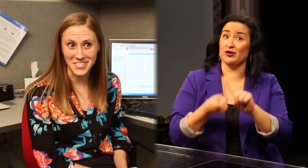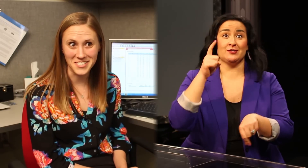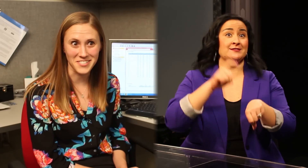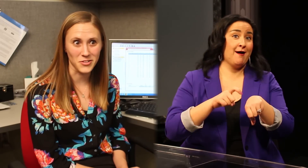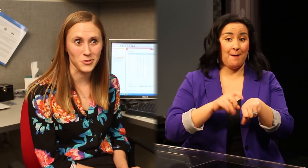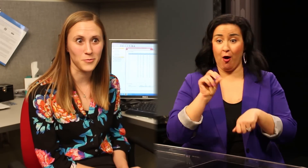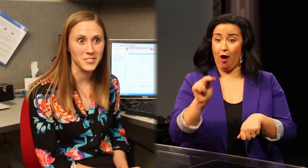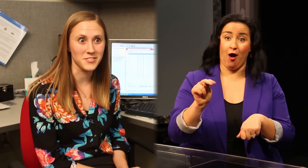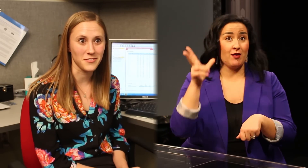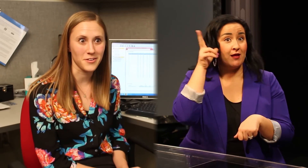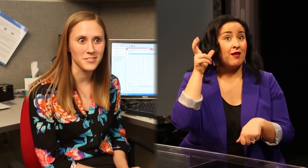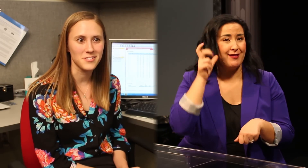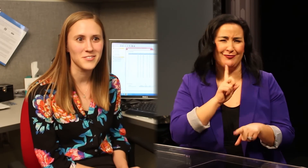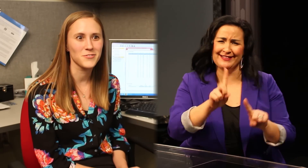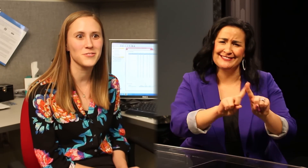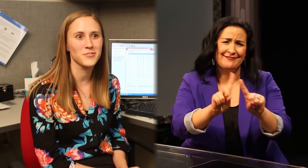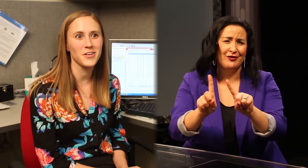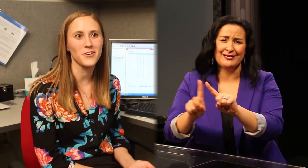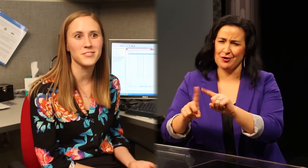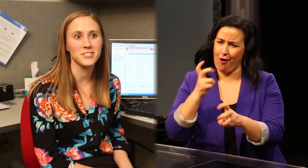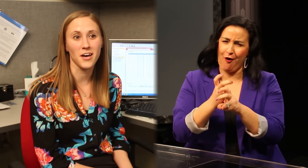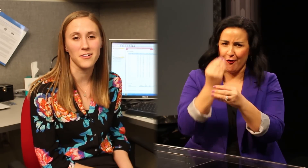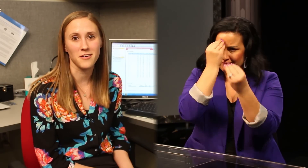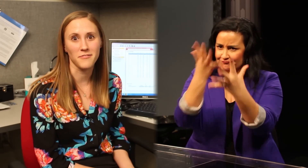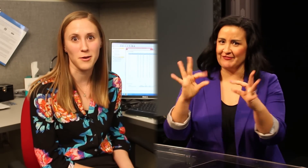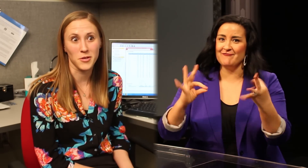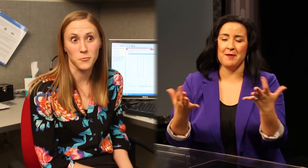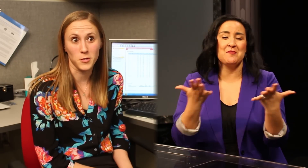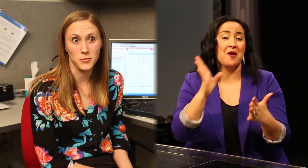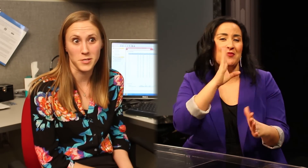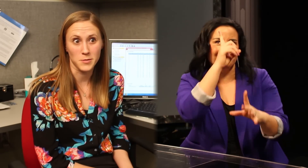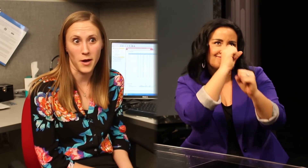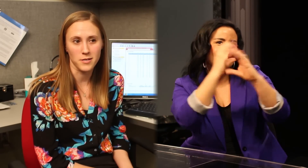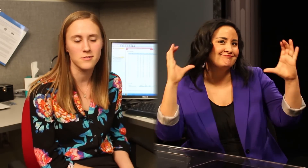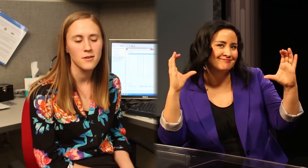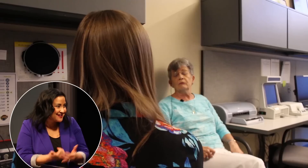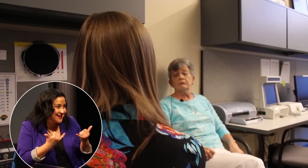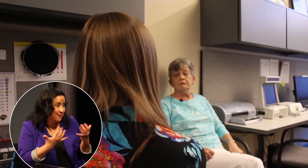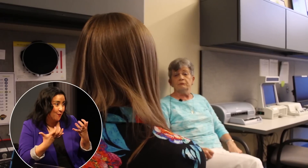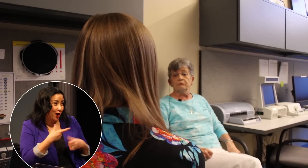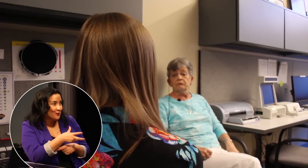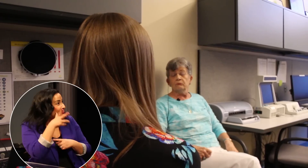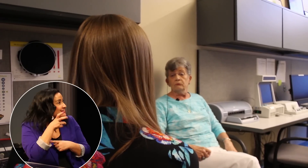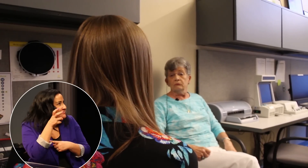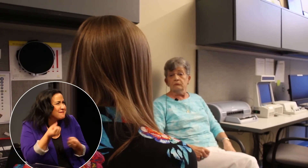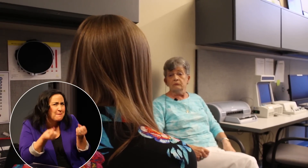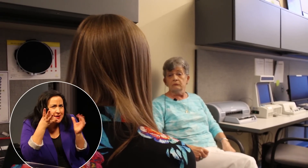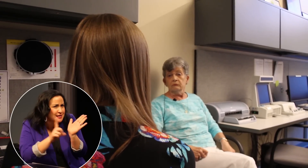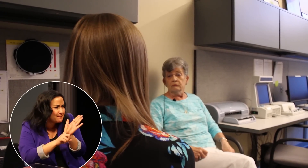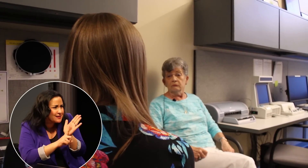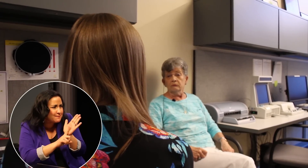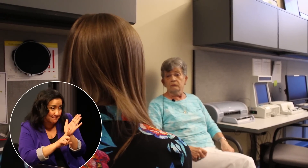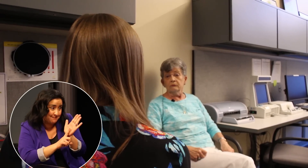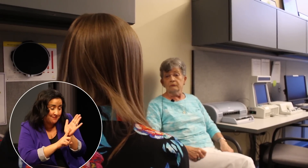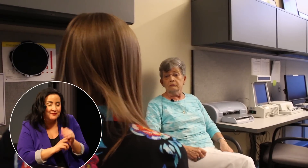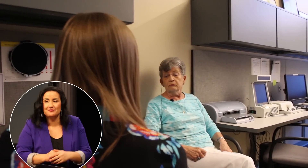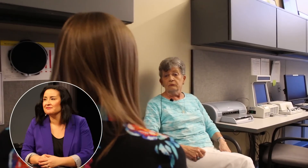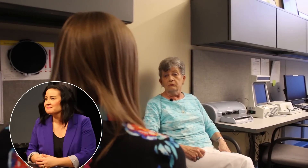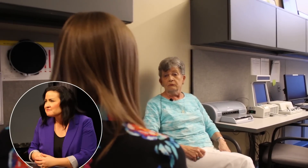is a little bit different so it's really hard to tell a family what to expect now I want you to listen and I want you to count how many beeps